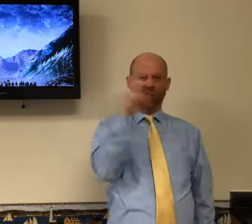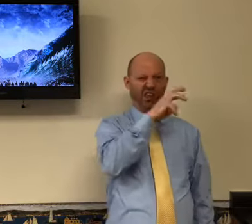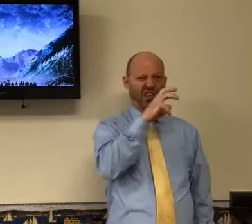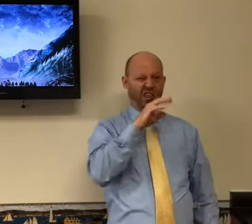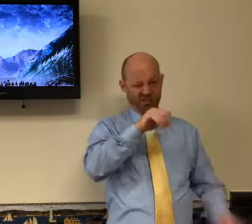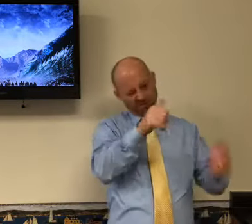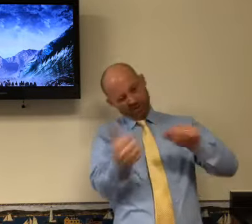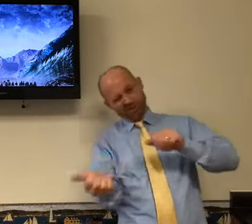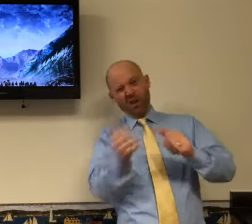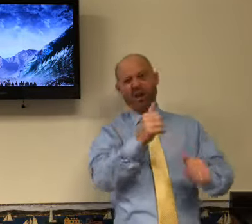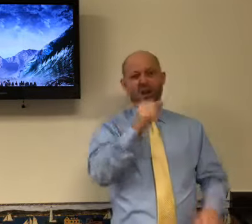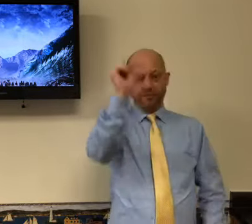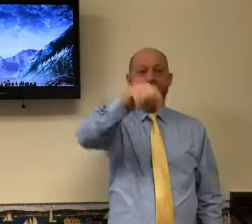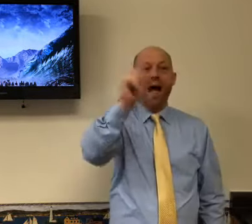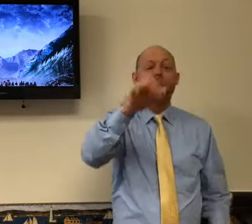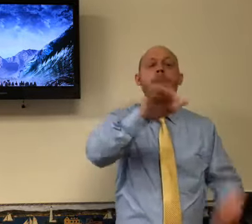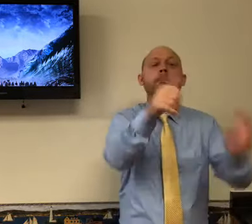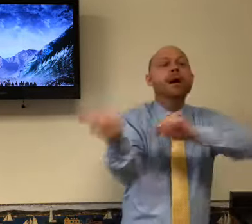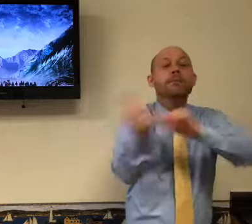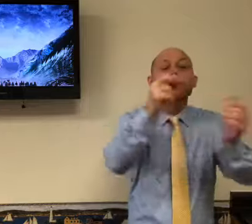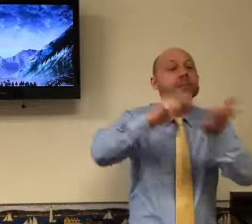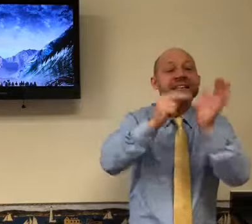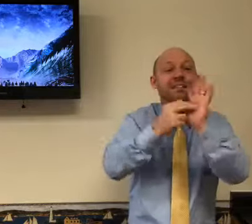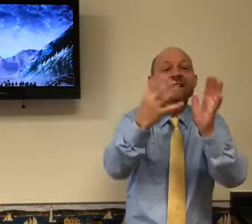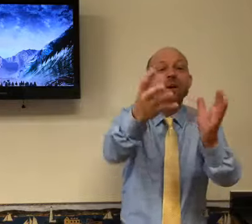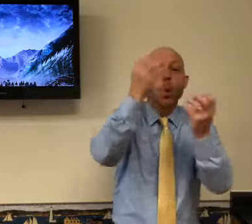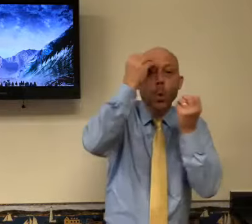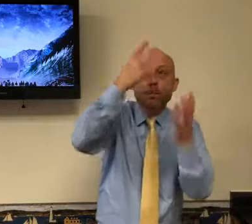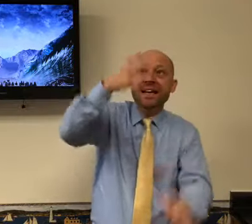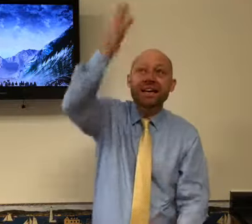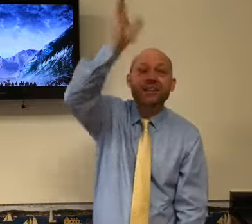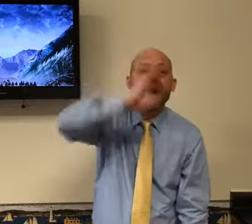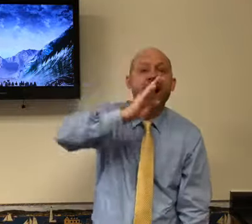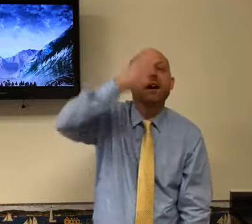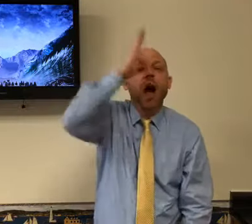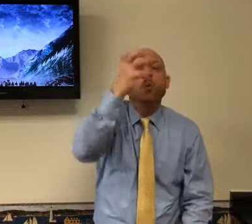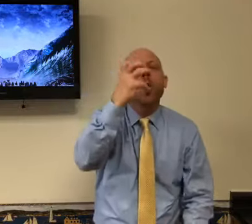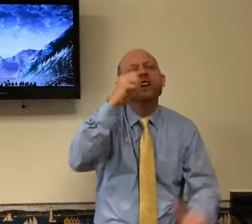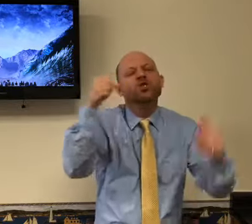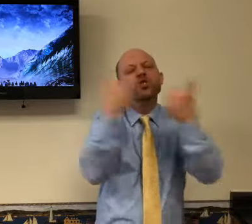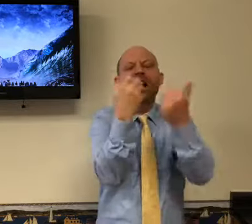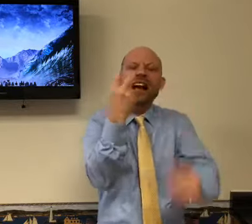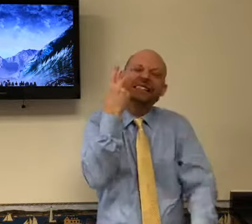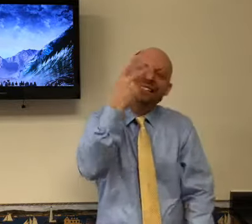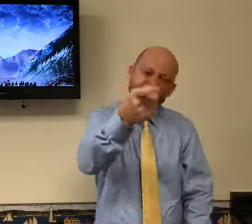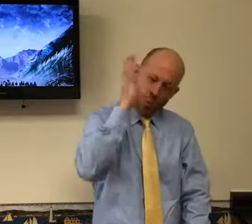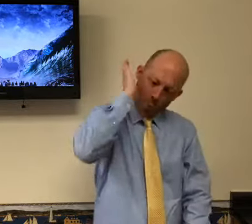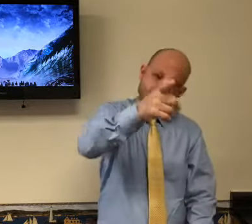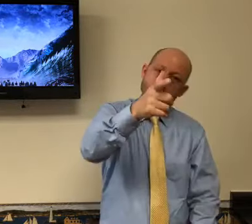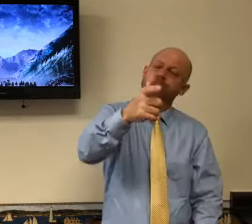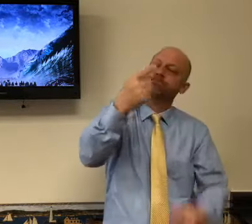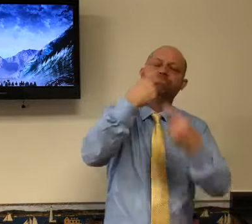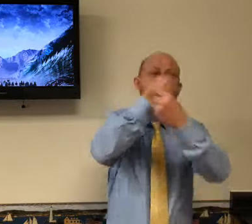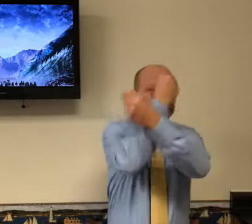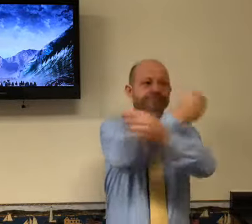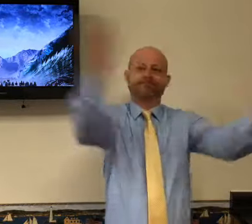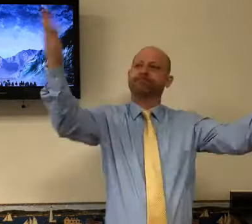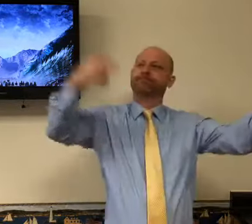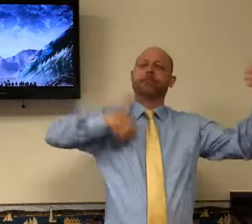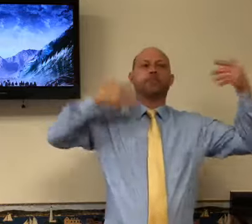people think that I'm weird, you know, but, you know, I have to be baptized after I was saved. And, you know, baptism,